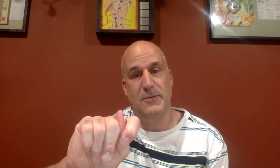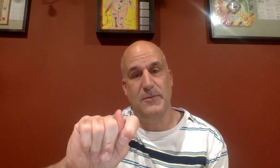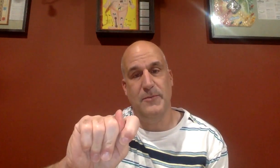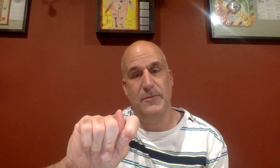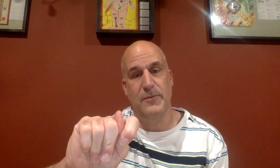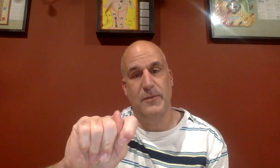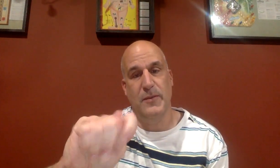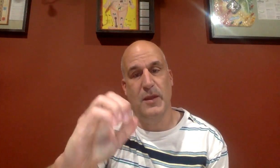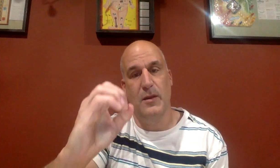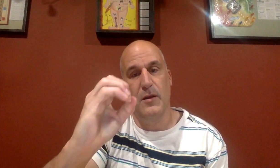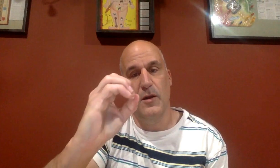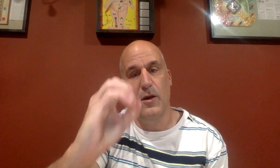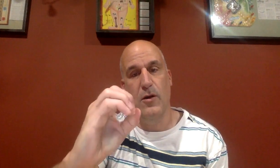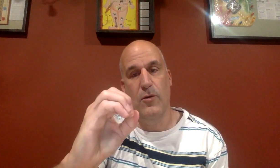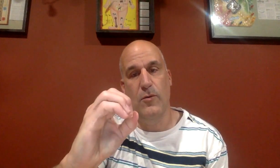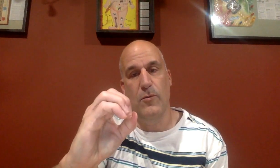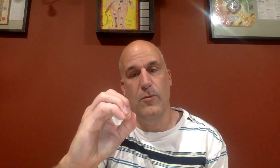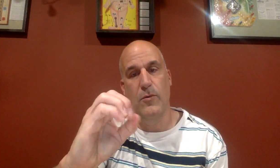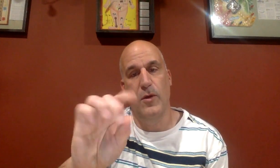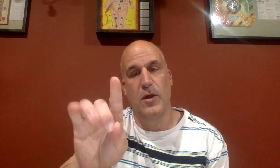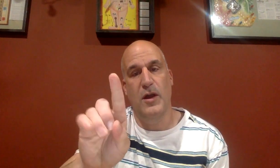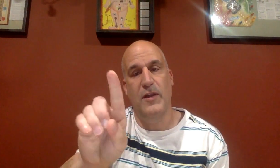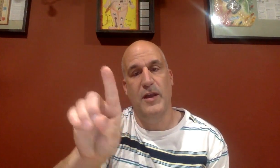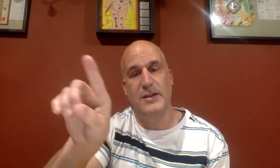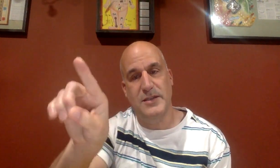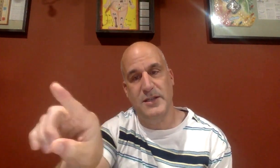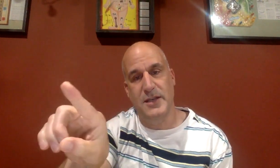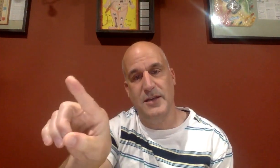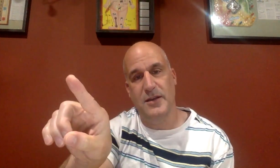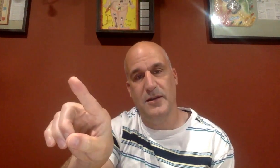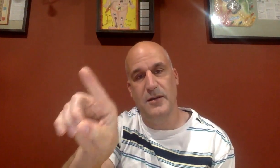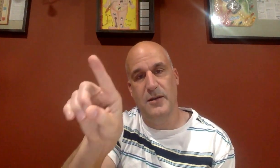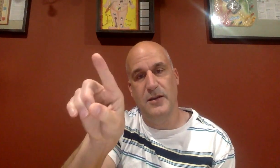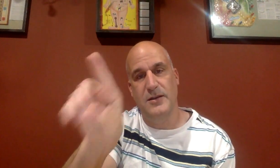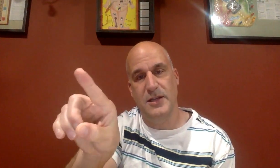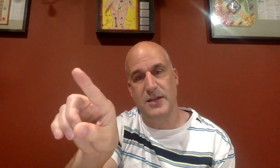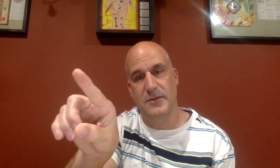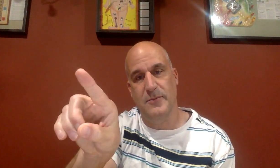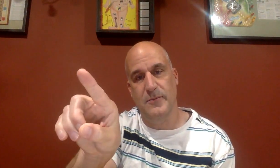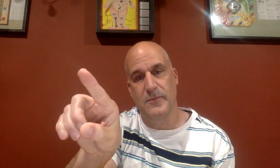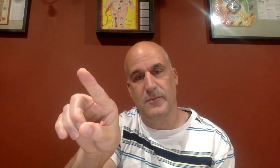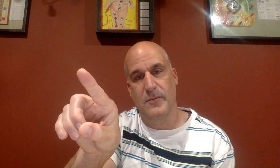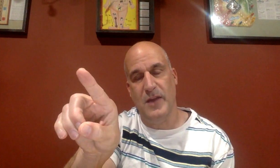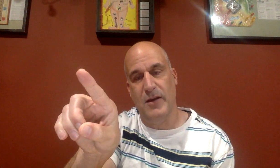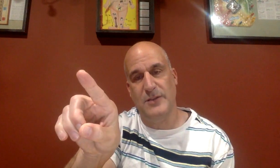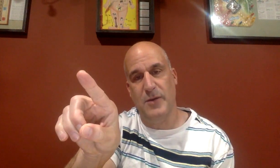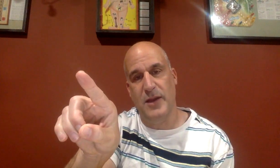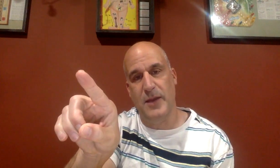O, and then D, D. That's how I spell my name.